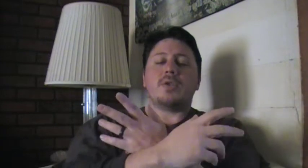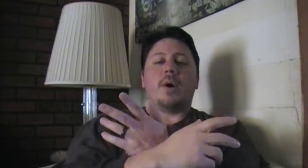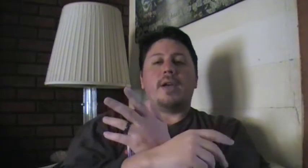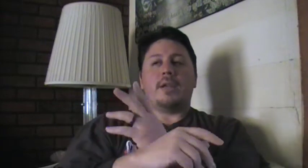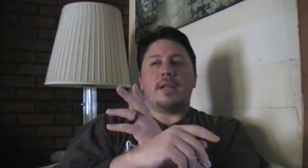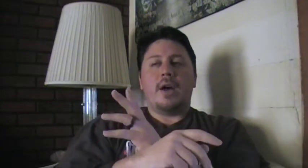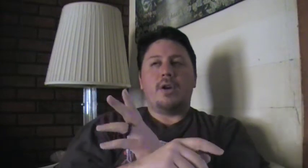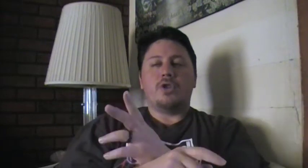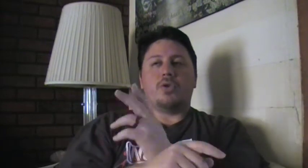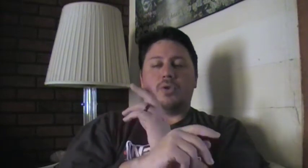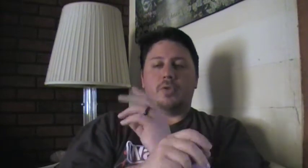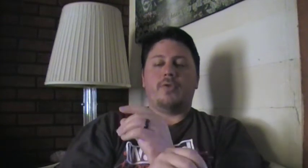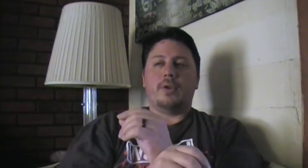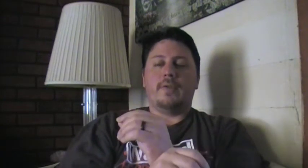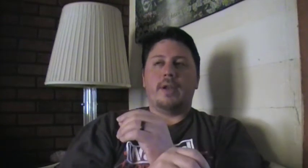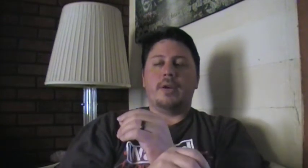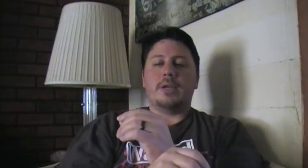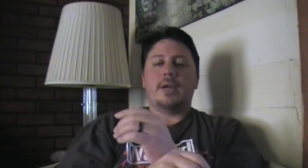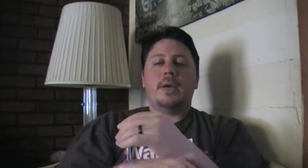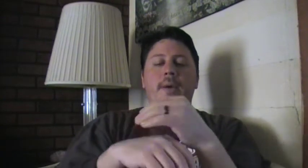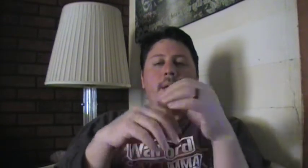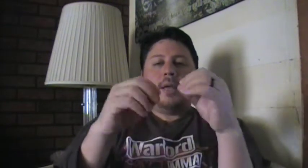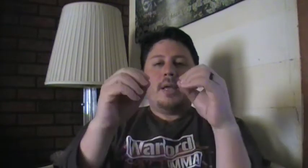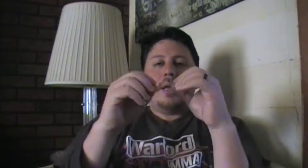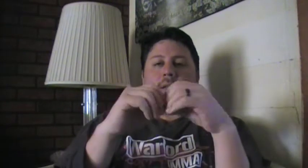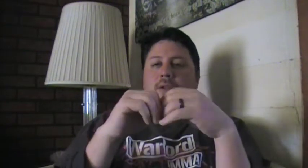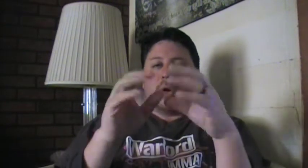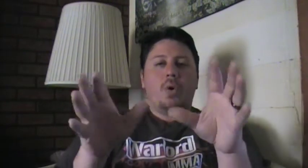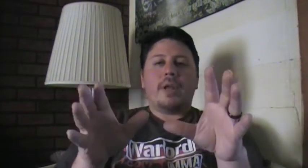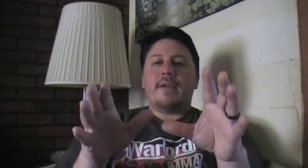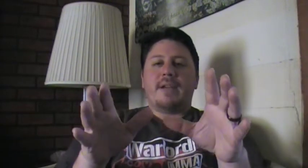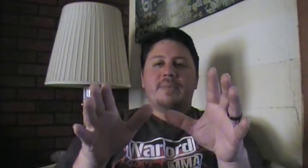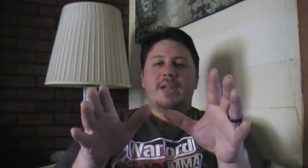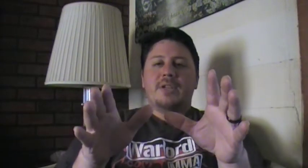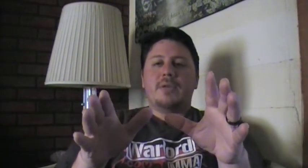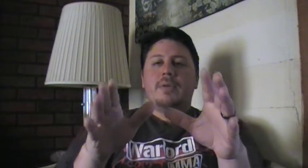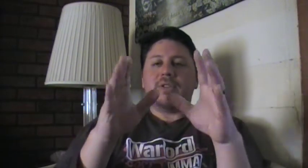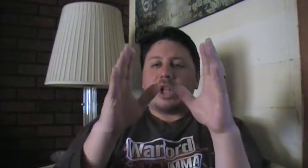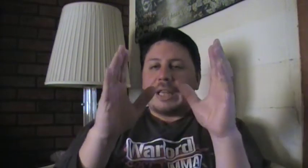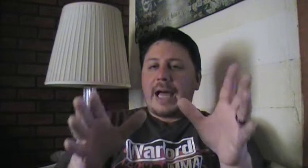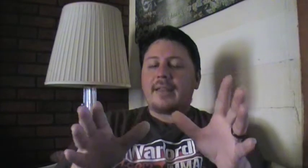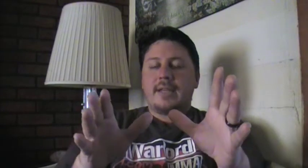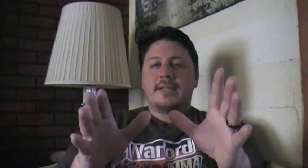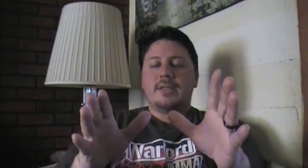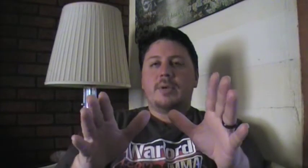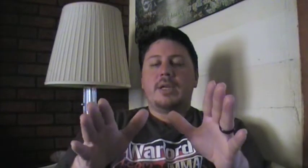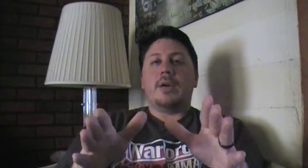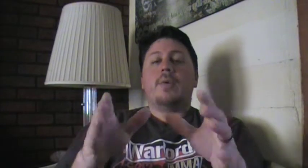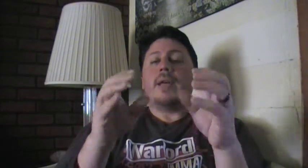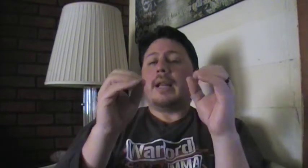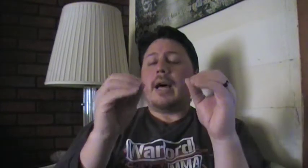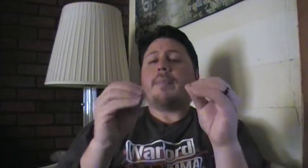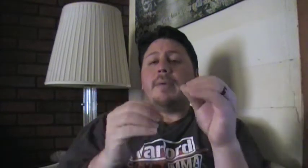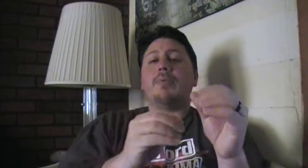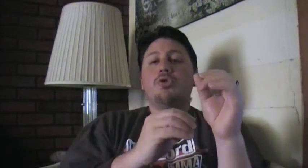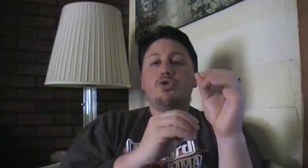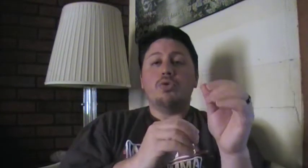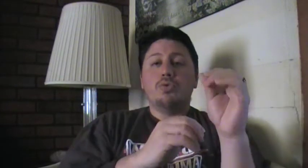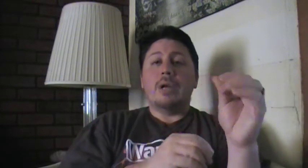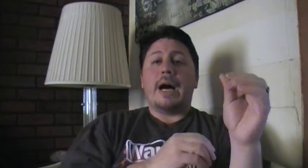So I now control your flow of energy. There's a whole lot of explanation to it. There's a lot that gets into Aikido that a lot of people do not